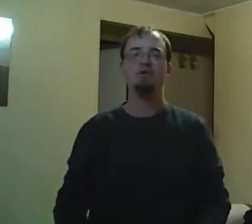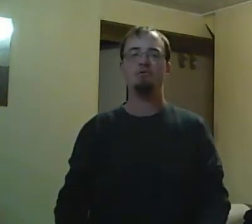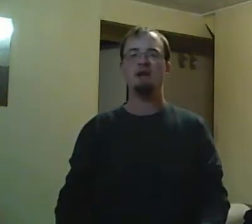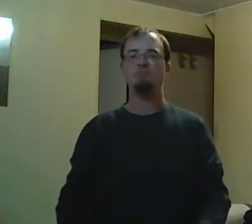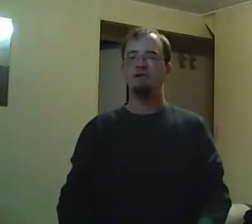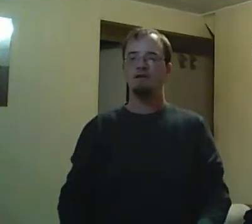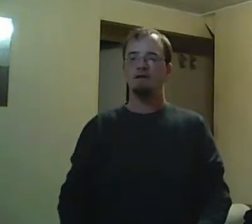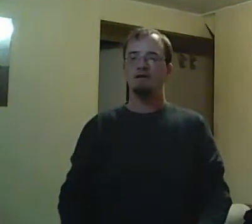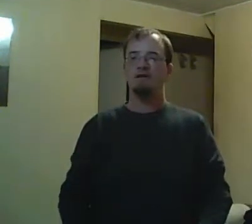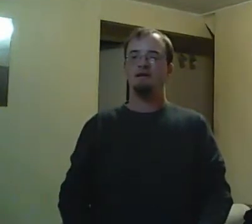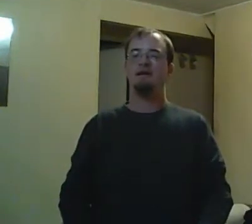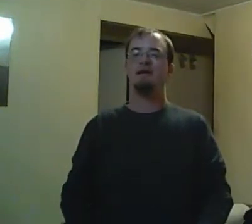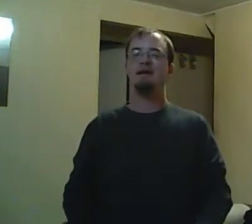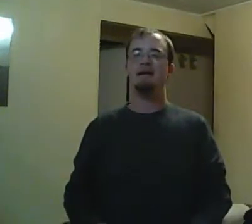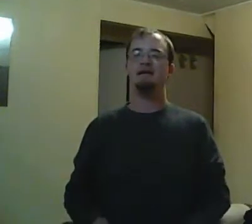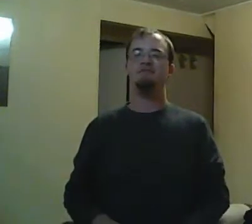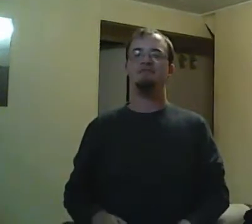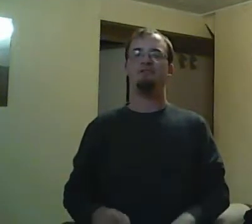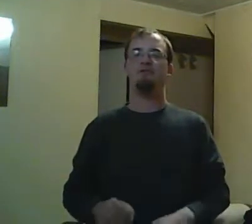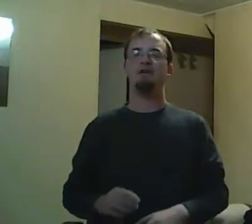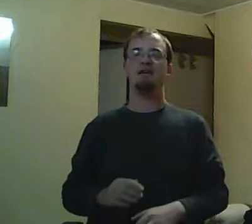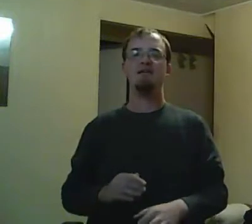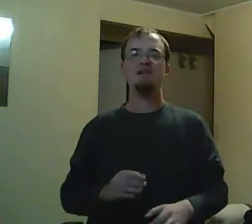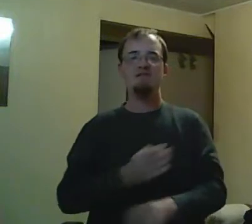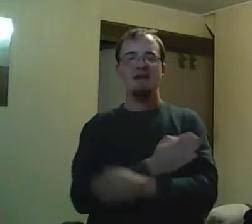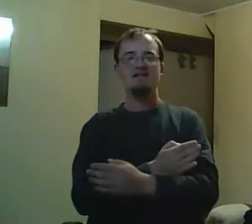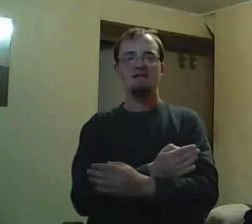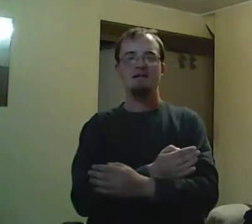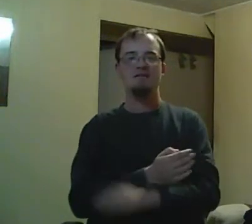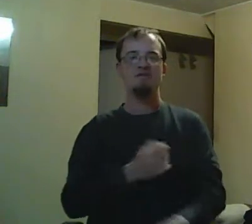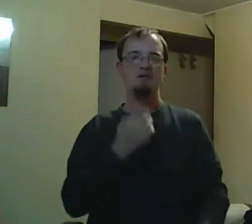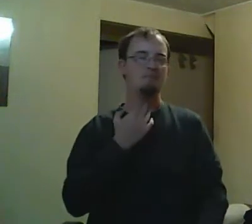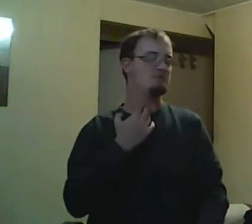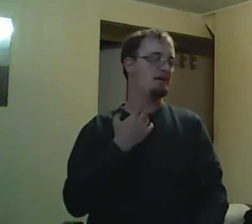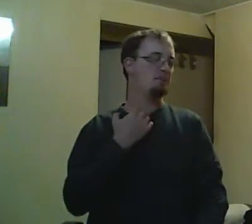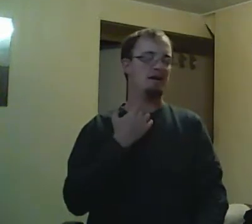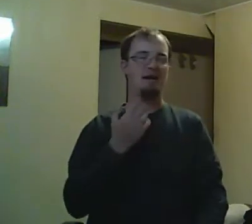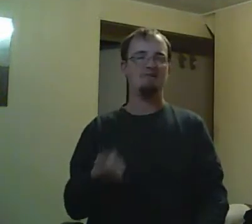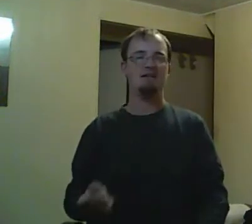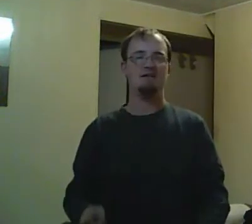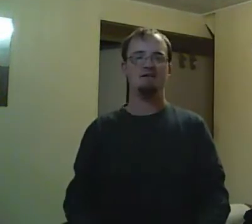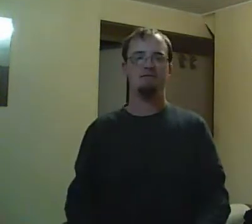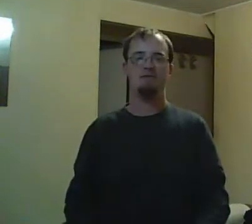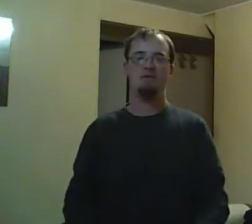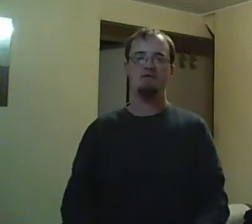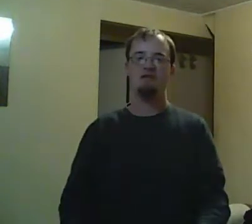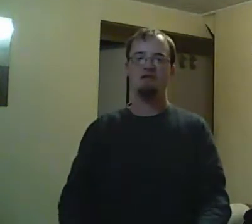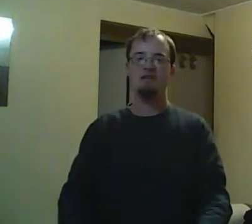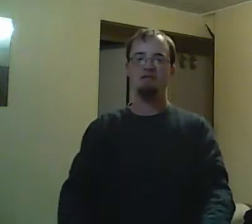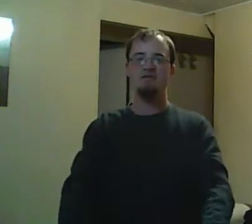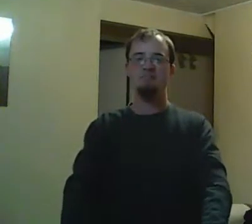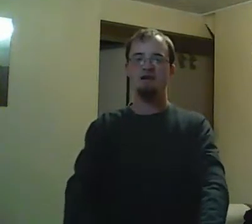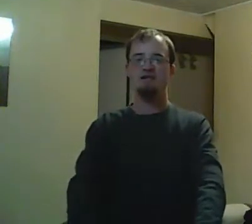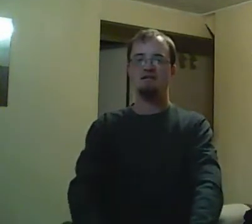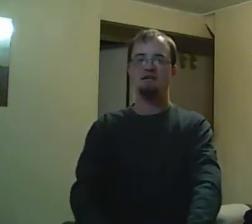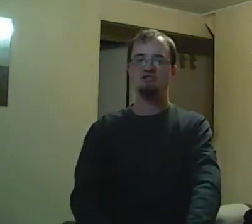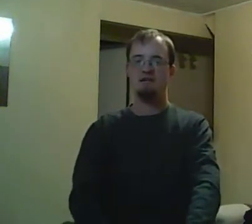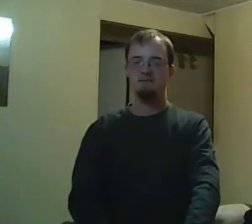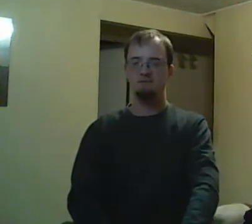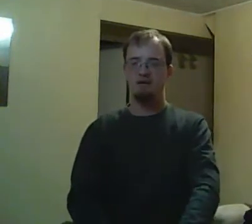even telling Rick, one false move, you're at the door type of person. That's the thing. I think the students were